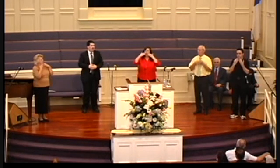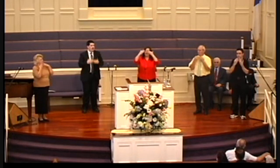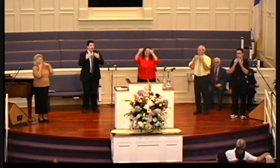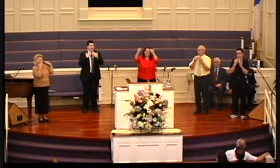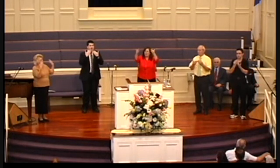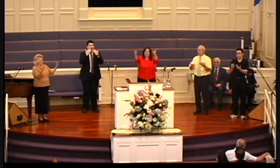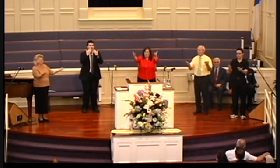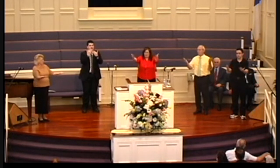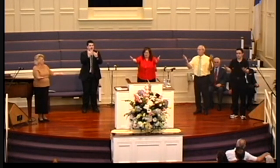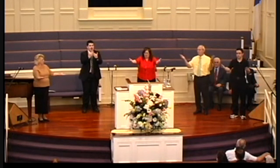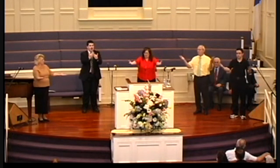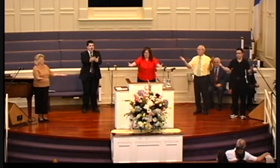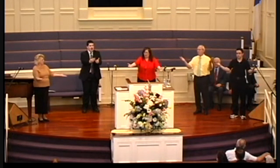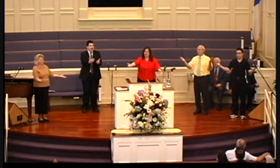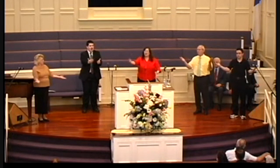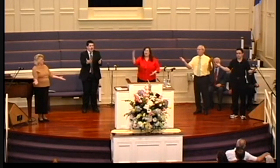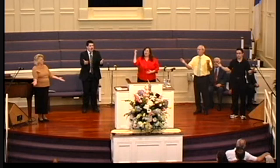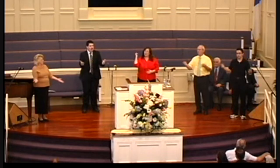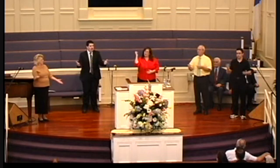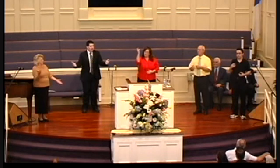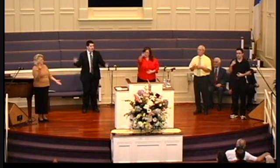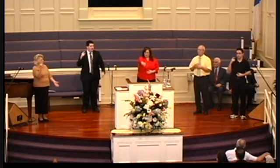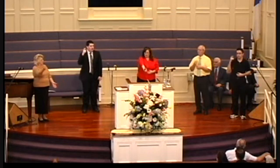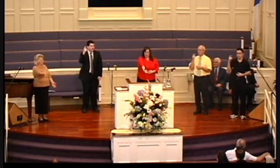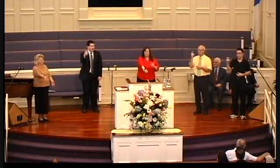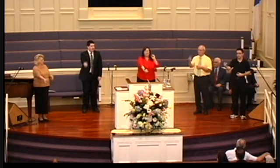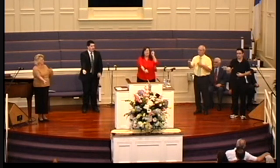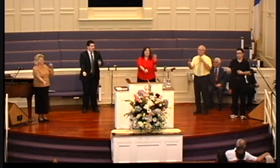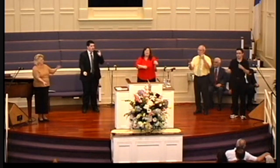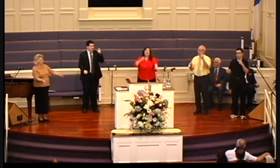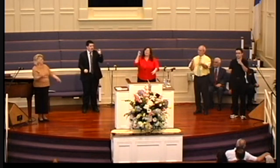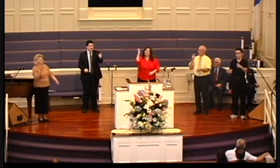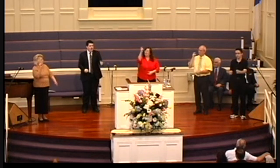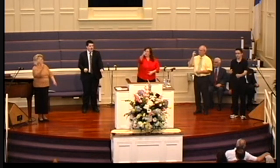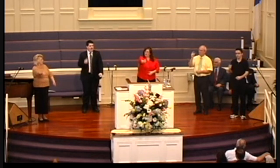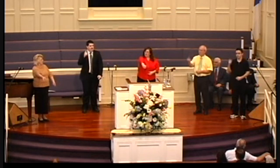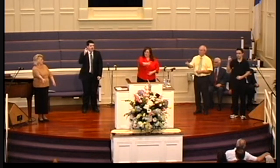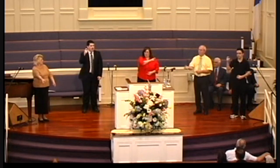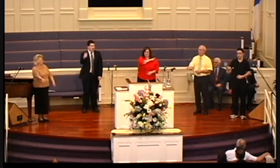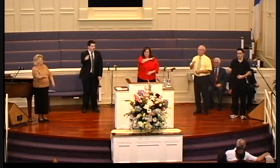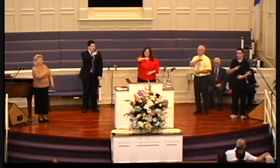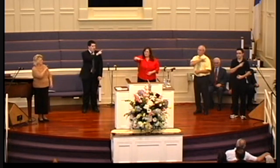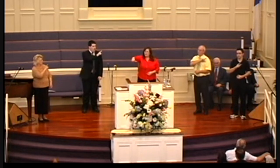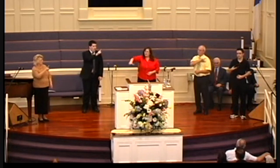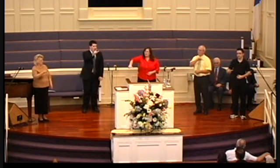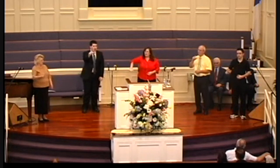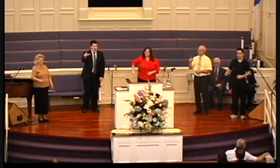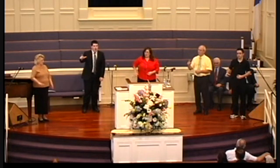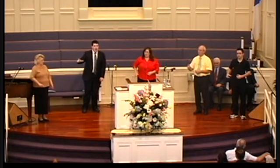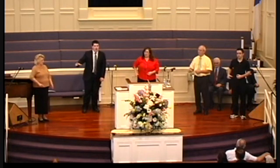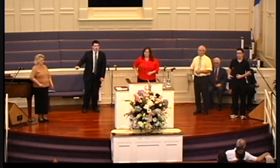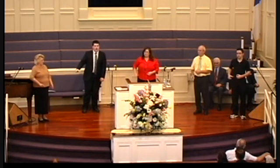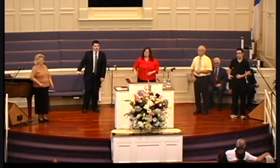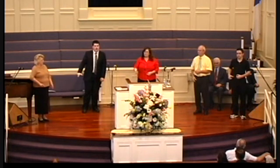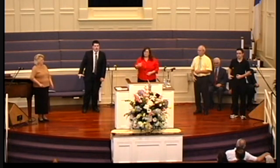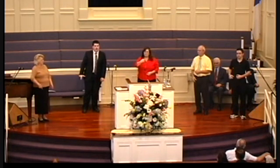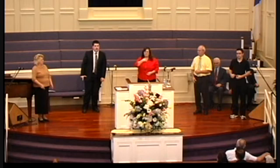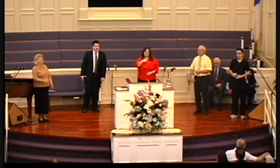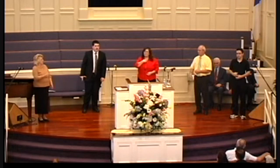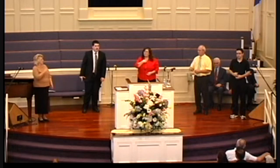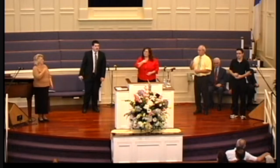Thank You For Giving To The Lord